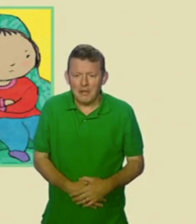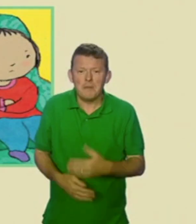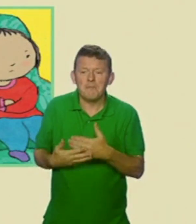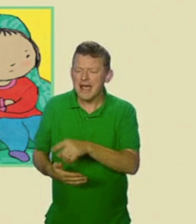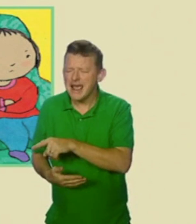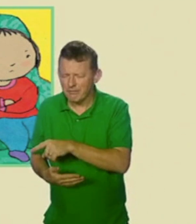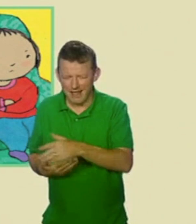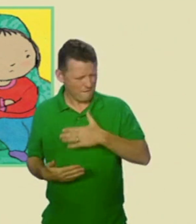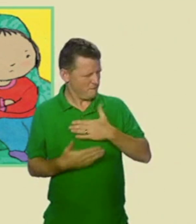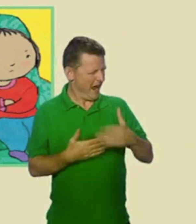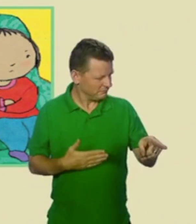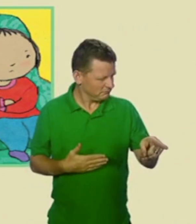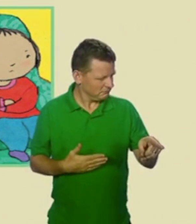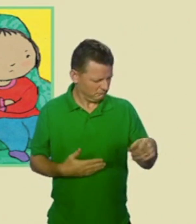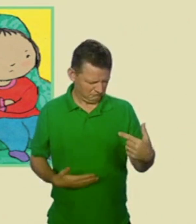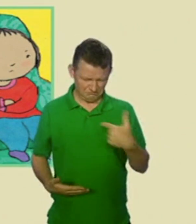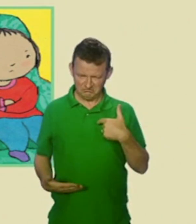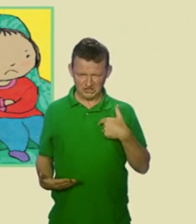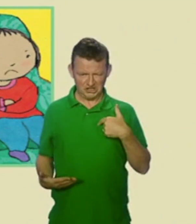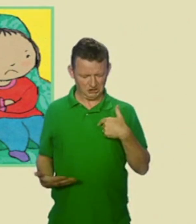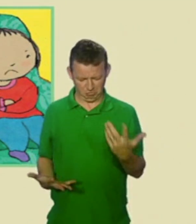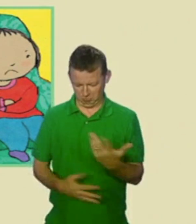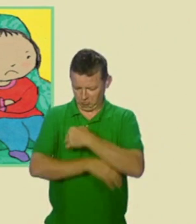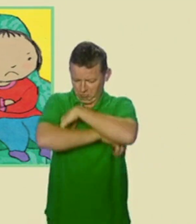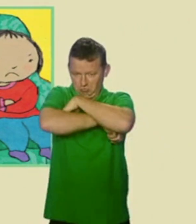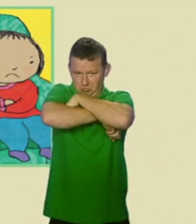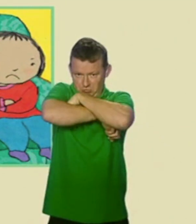Baby likes my friend more. What about me?